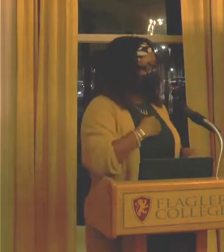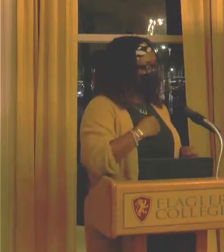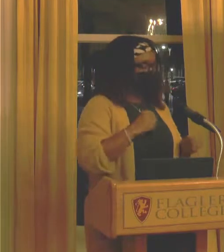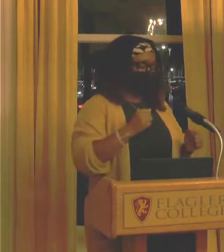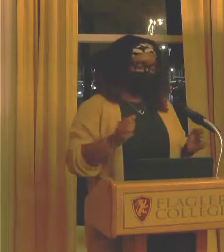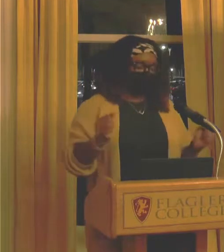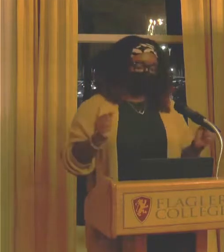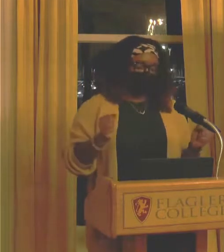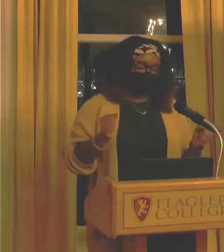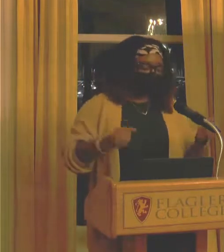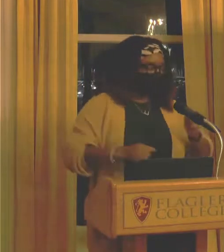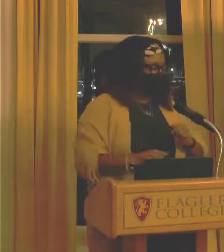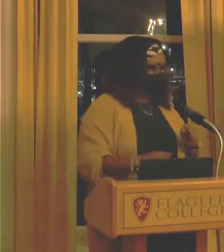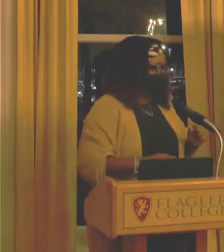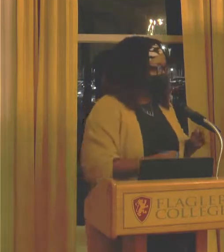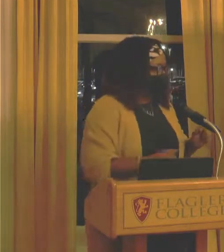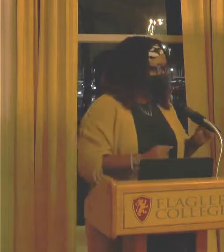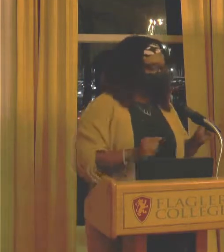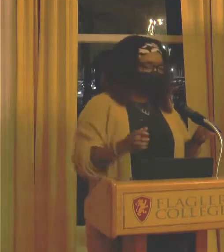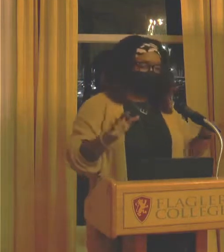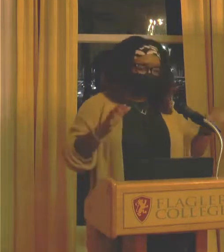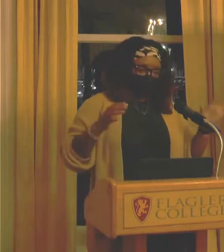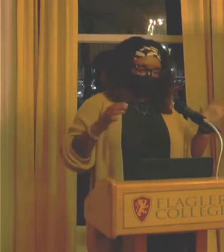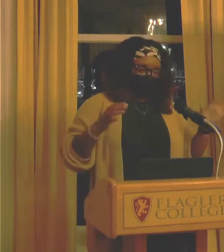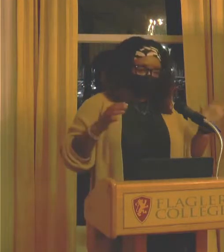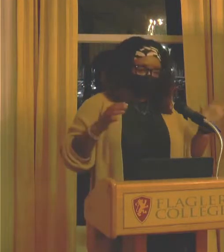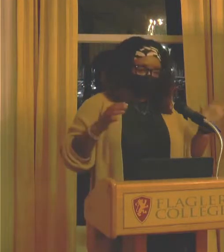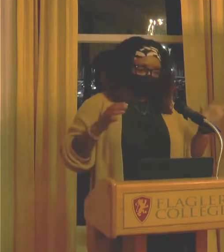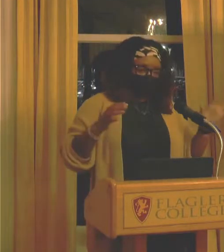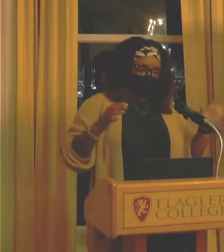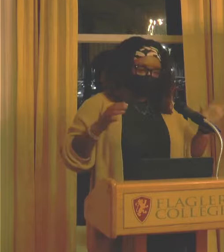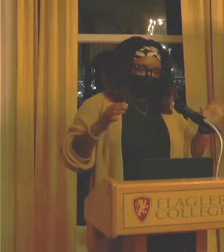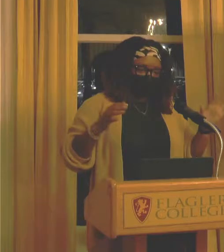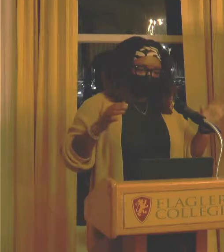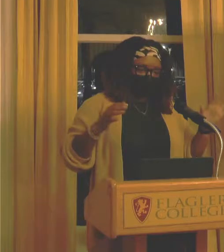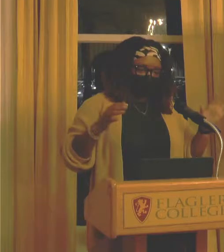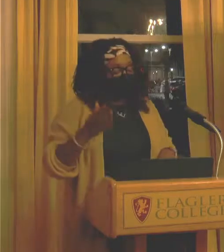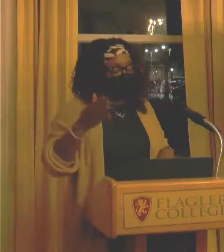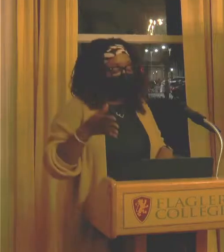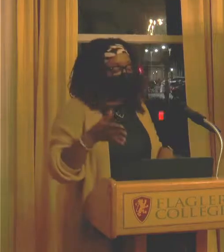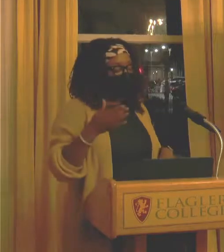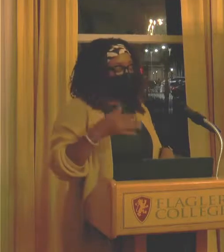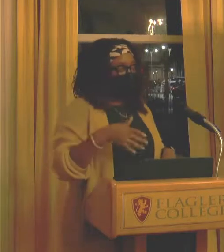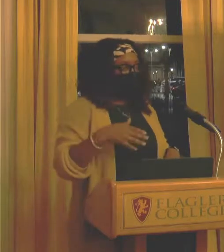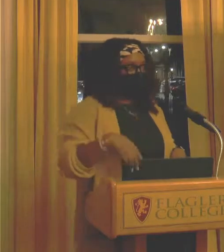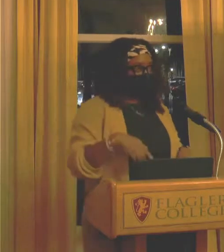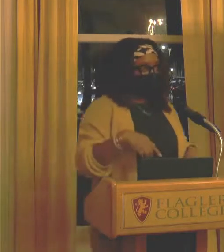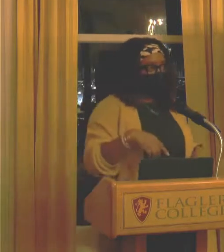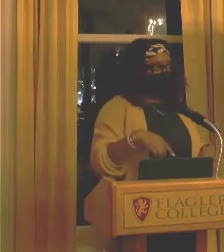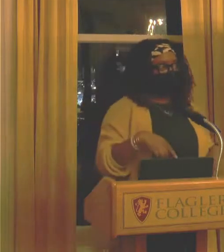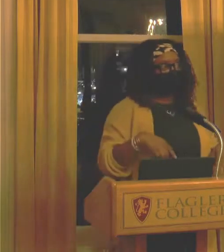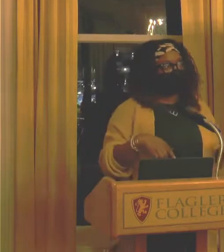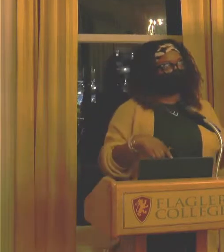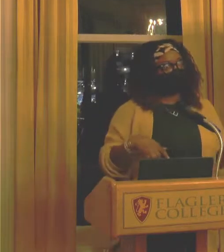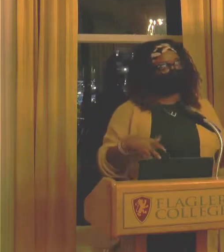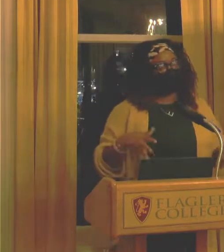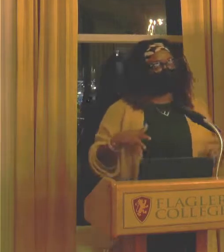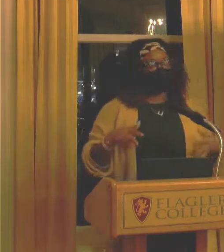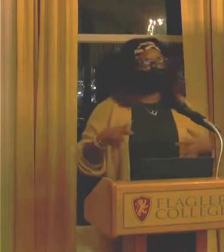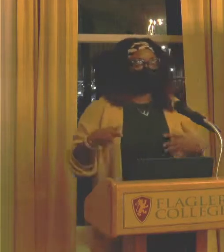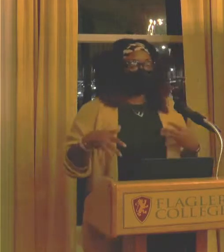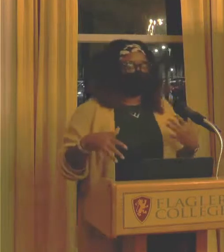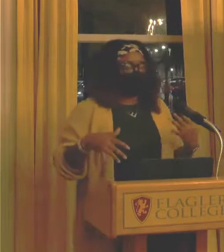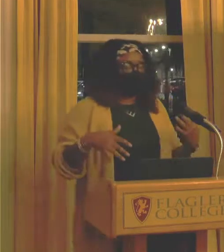graduated, he passed away, which was pretty tough, pretty devastating to me. But it wasn't until then that I had ever